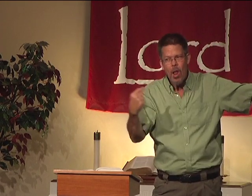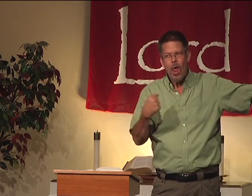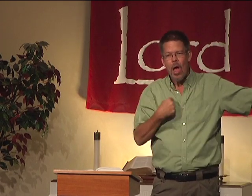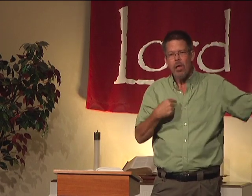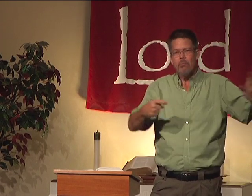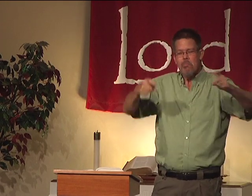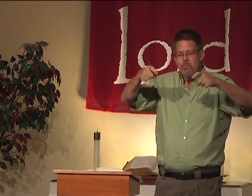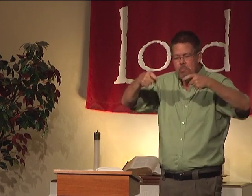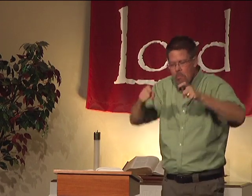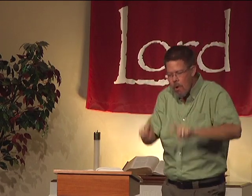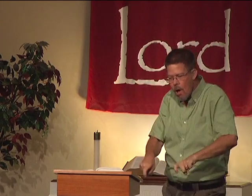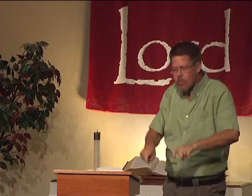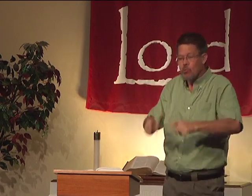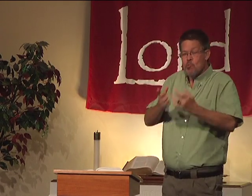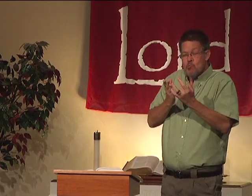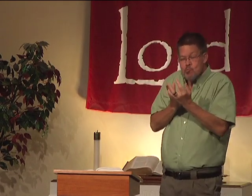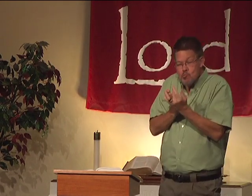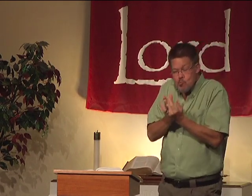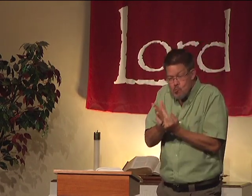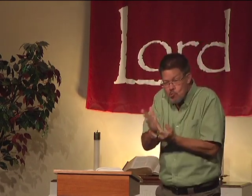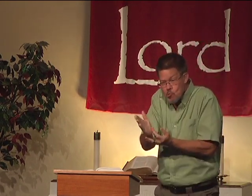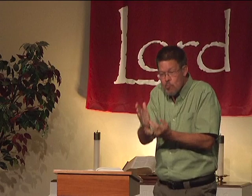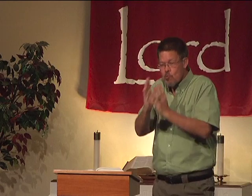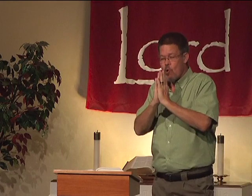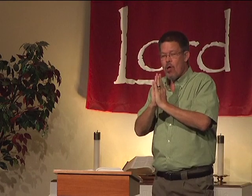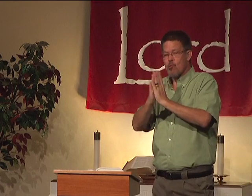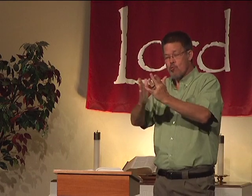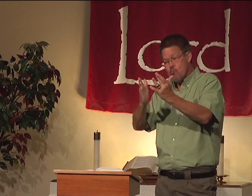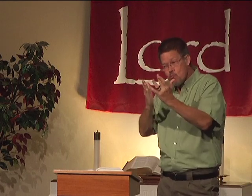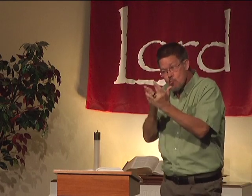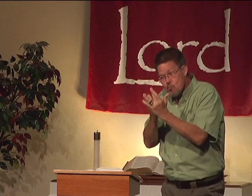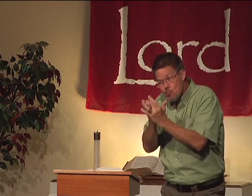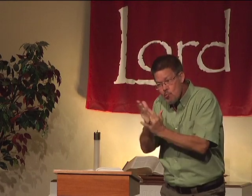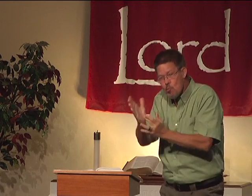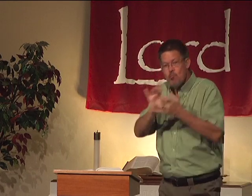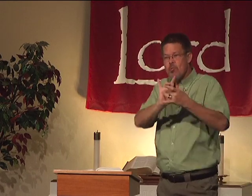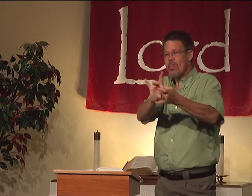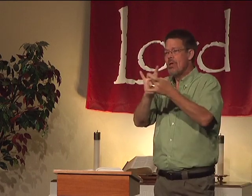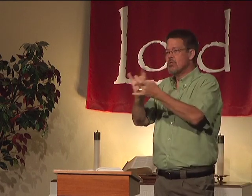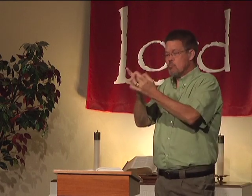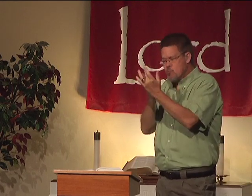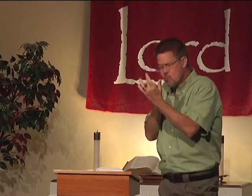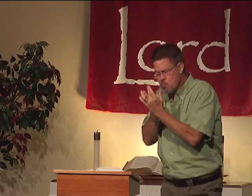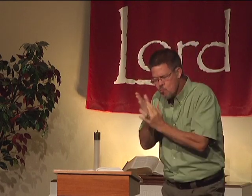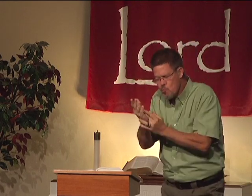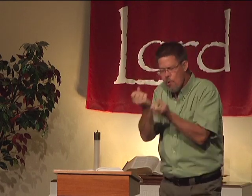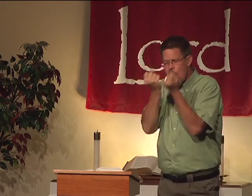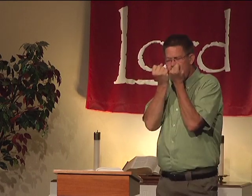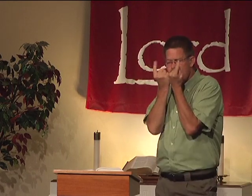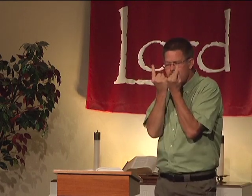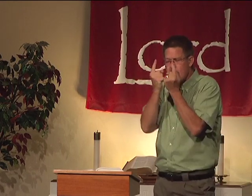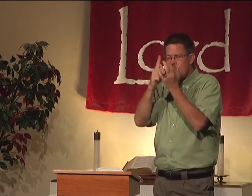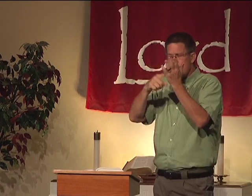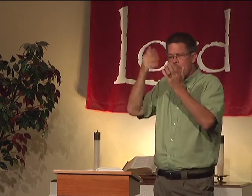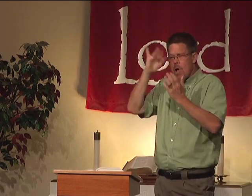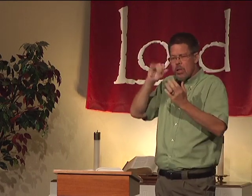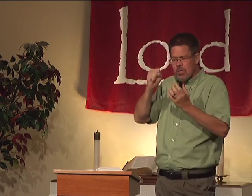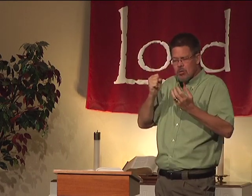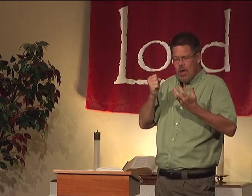So you and I, through prayer, through relationships, through understanding